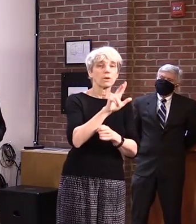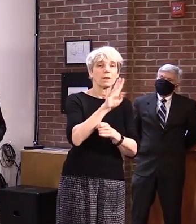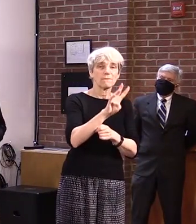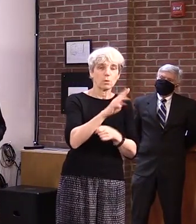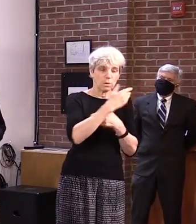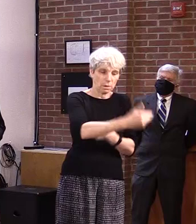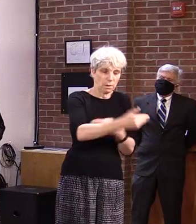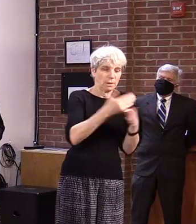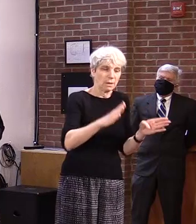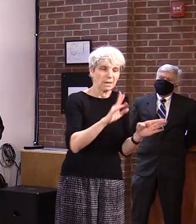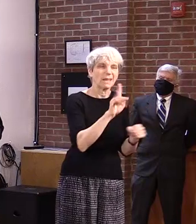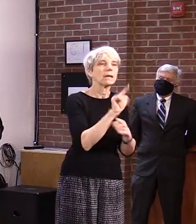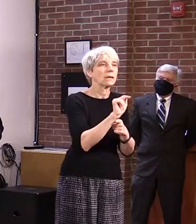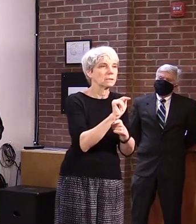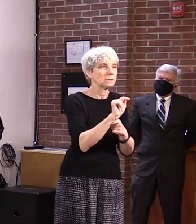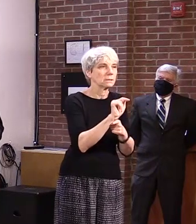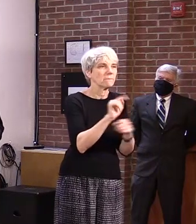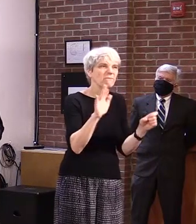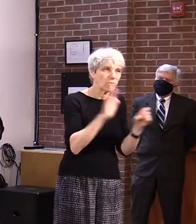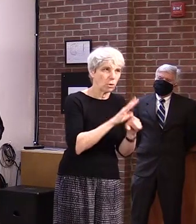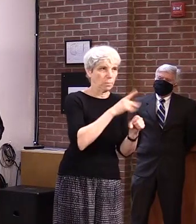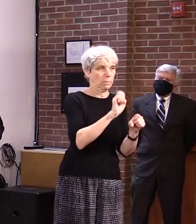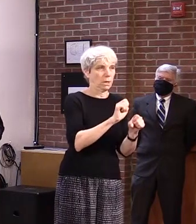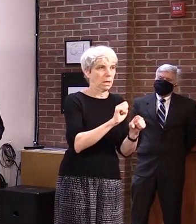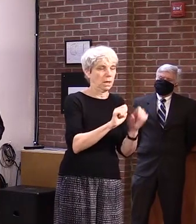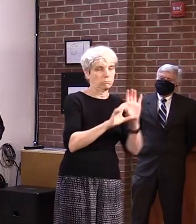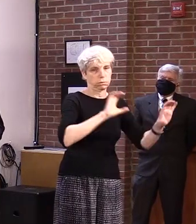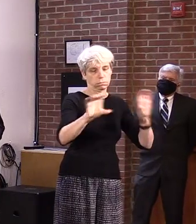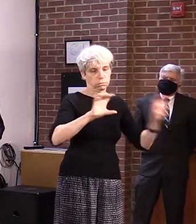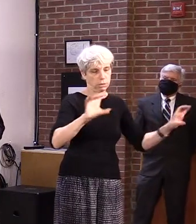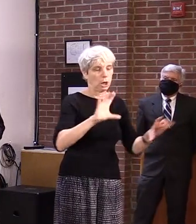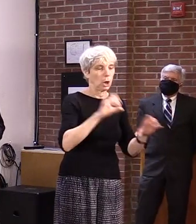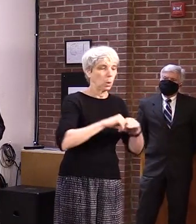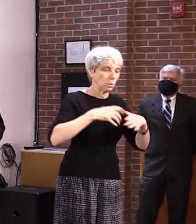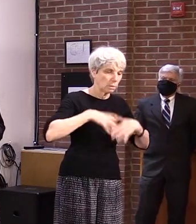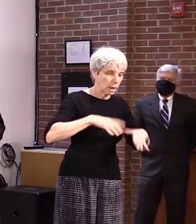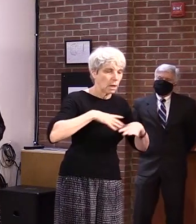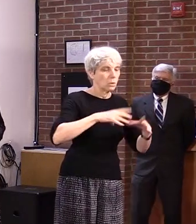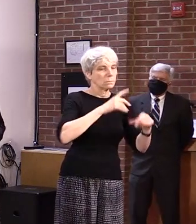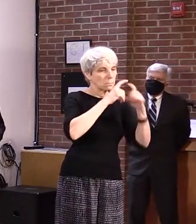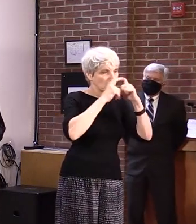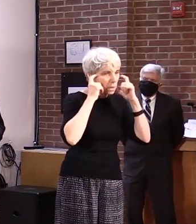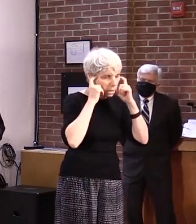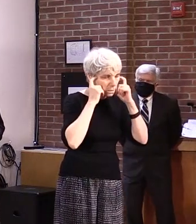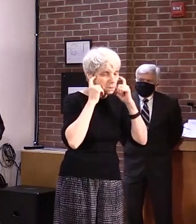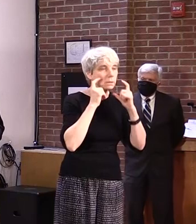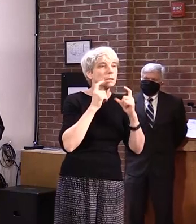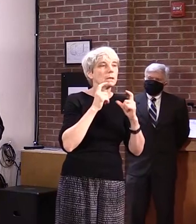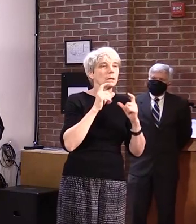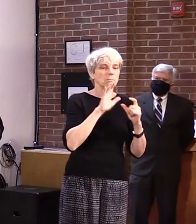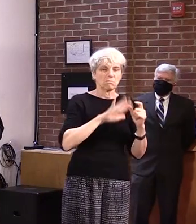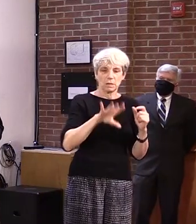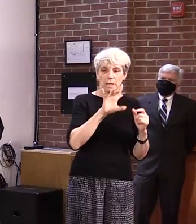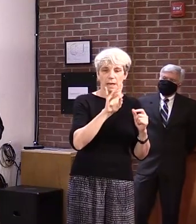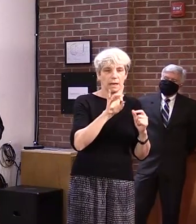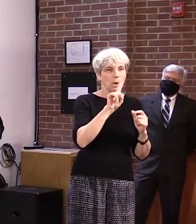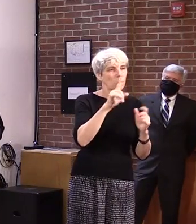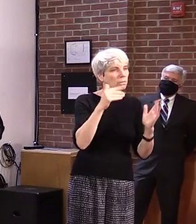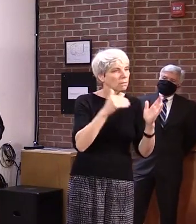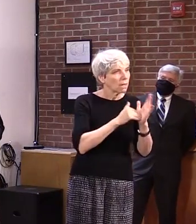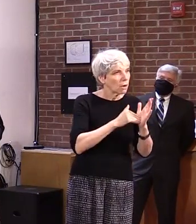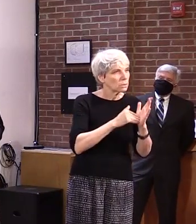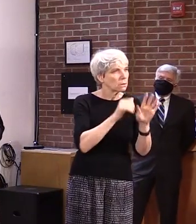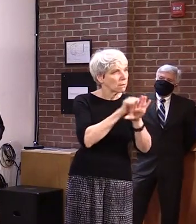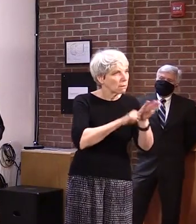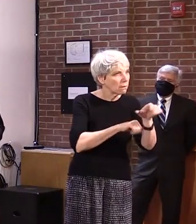of these specialized PPE kits that include surgical gowns, surgical masks, approximately 81,700 pairs